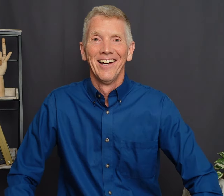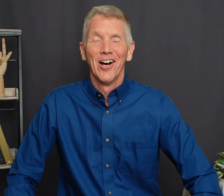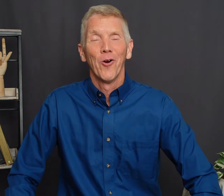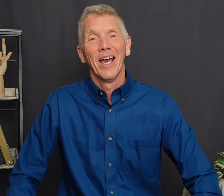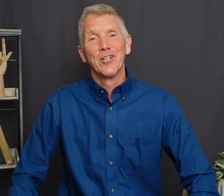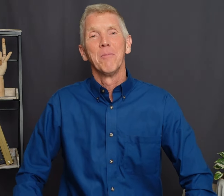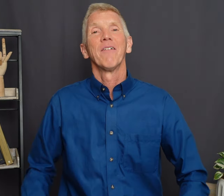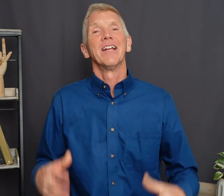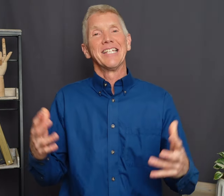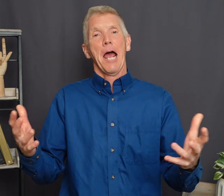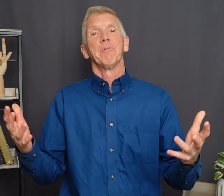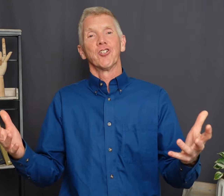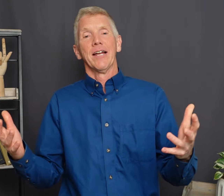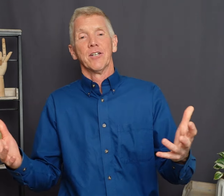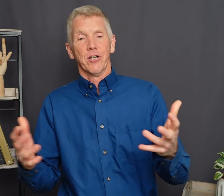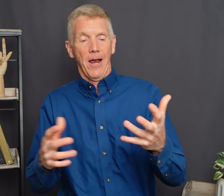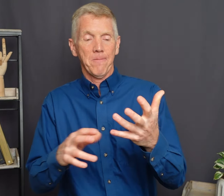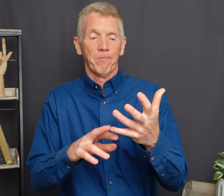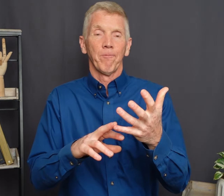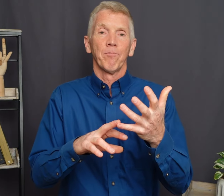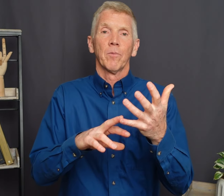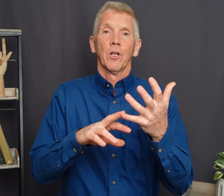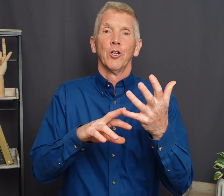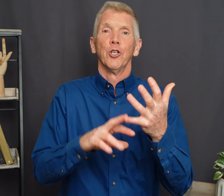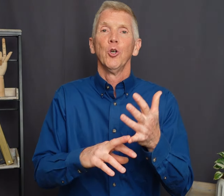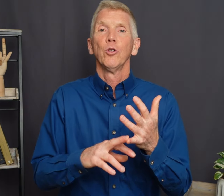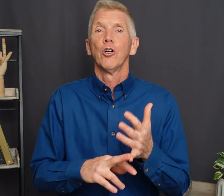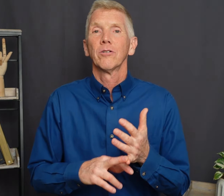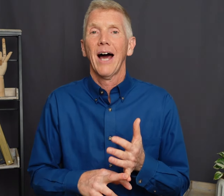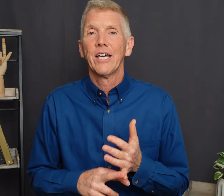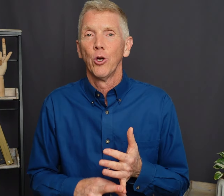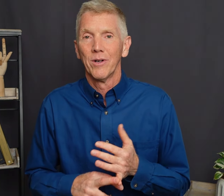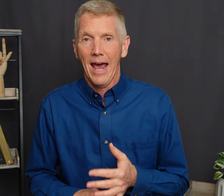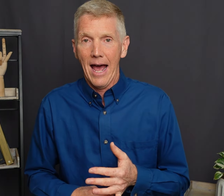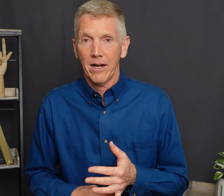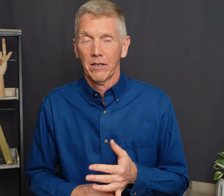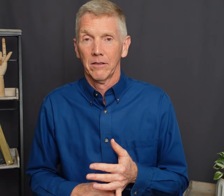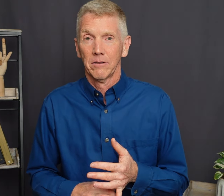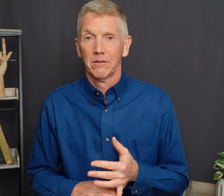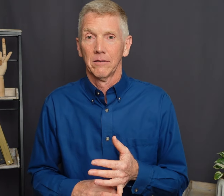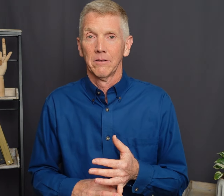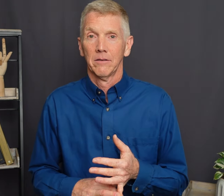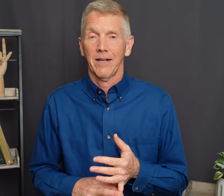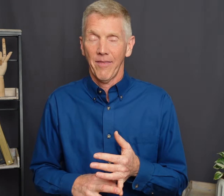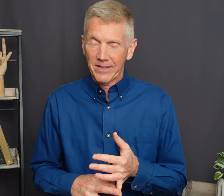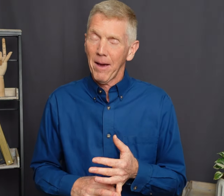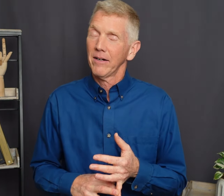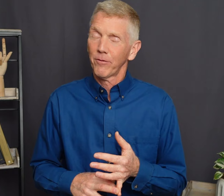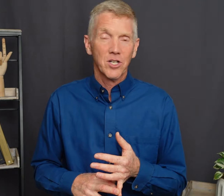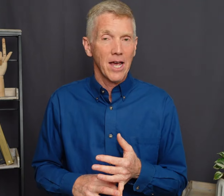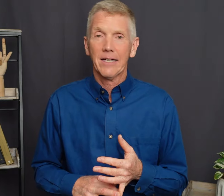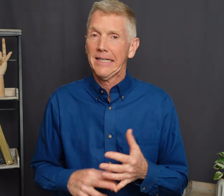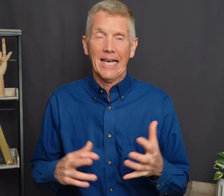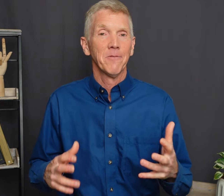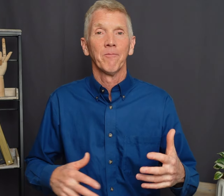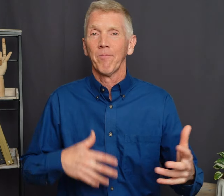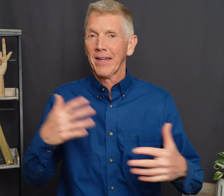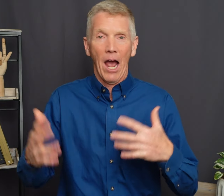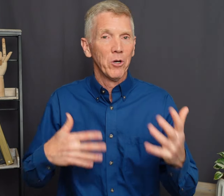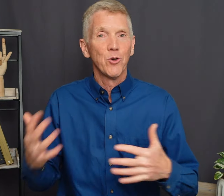Okay, so let give you an example sentence, alright? You look like your dad Now think about it for a second again How would you